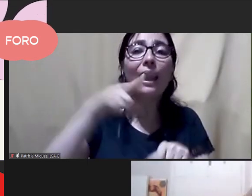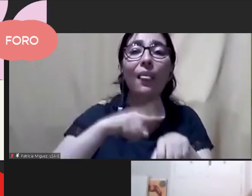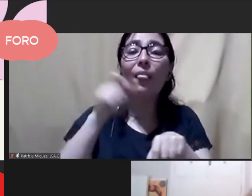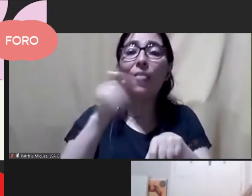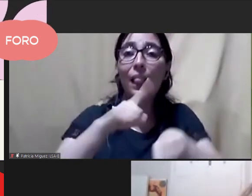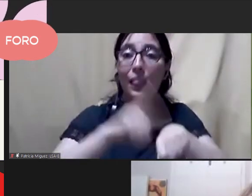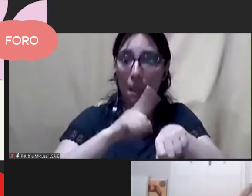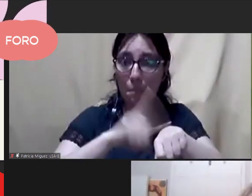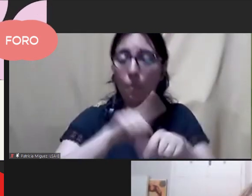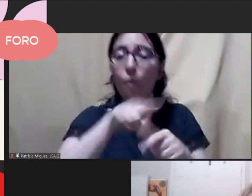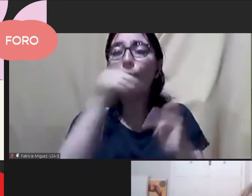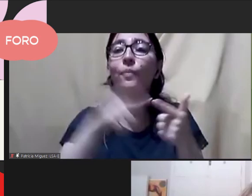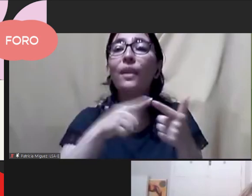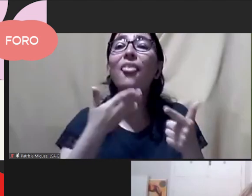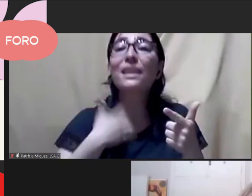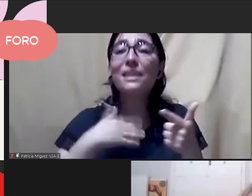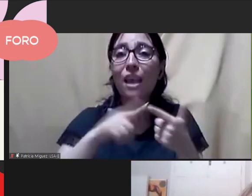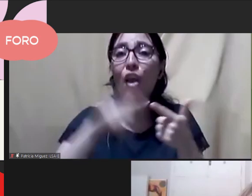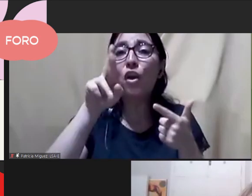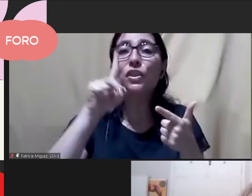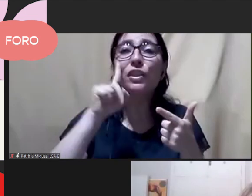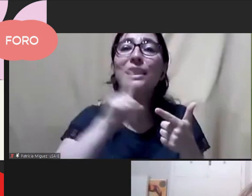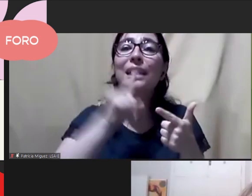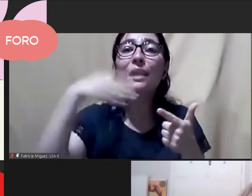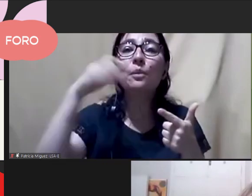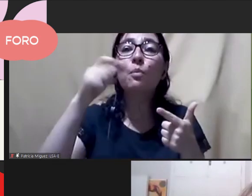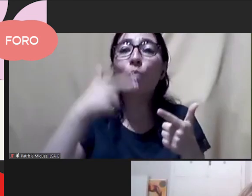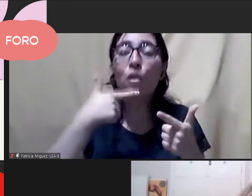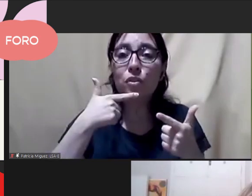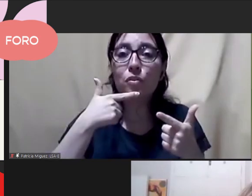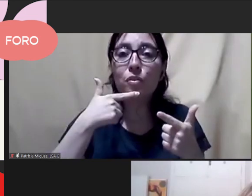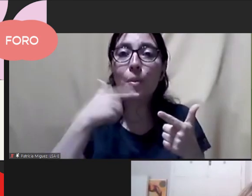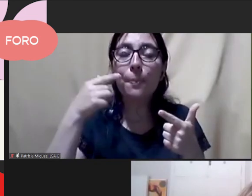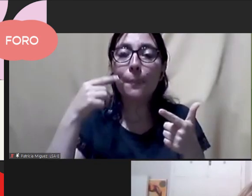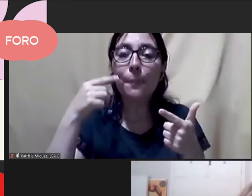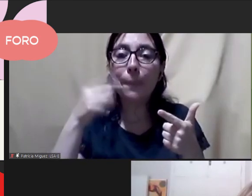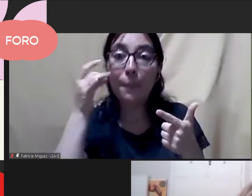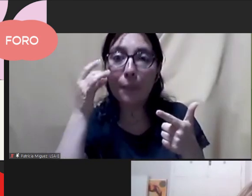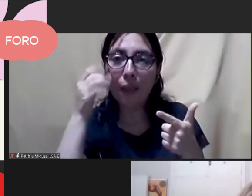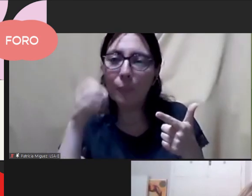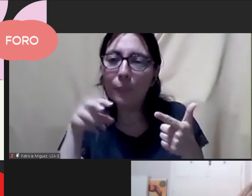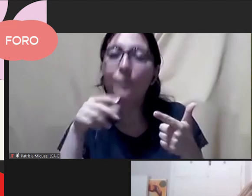is the author of Al Margen del Tiempo, Deseos, Ritmos y Atmosferas.